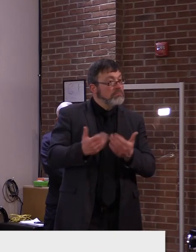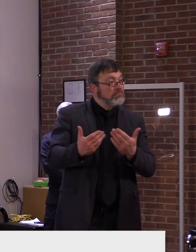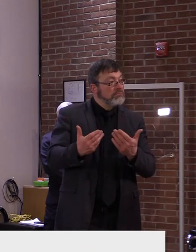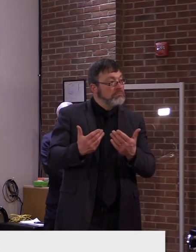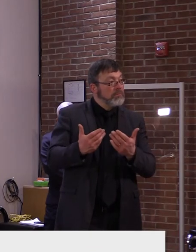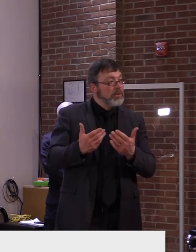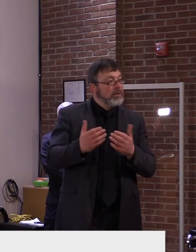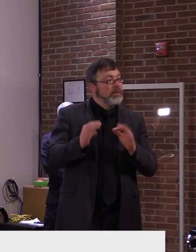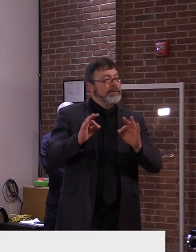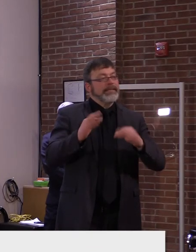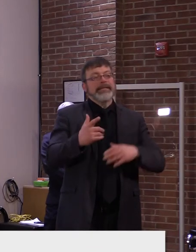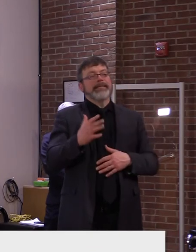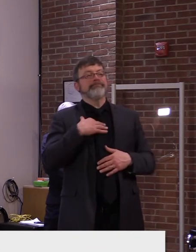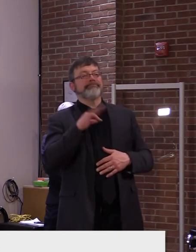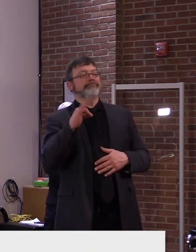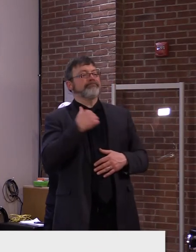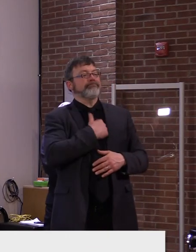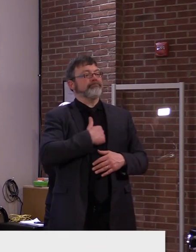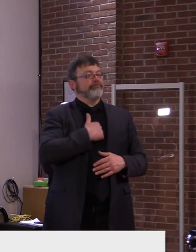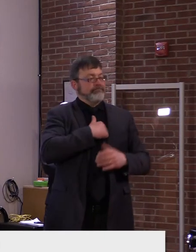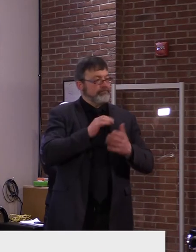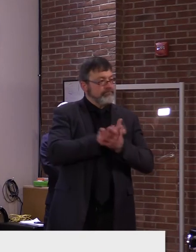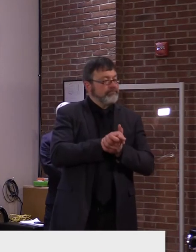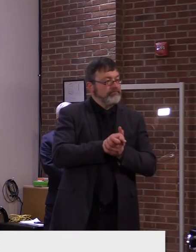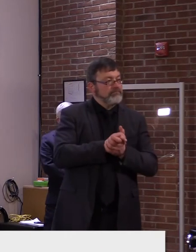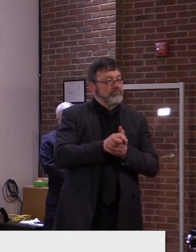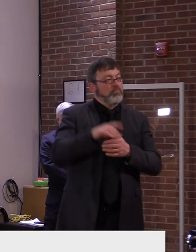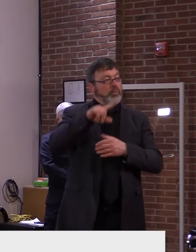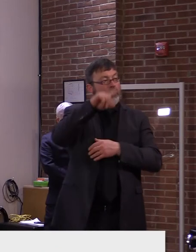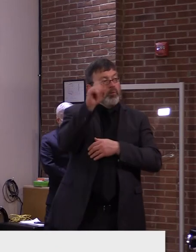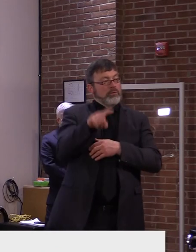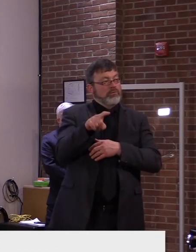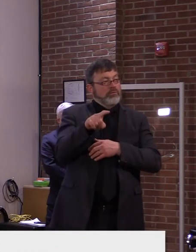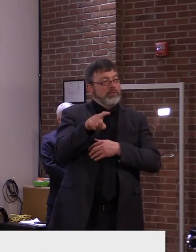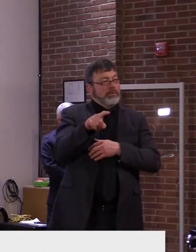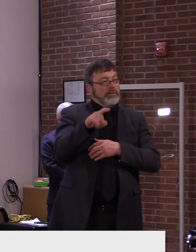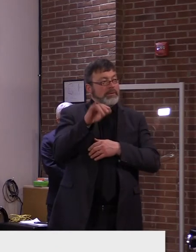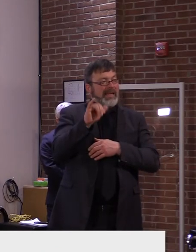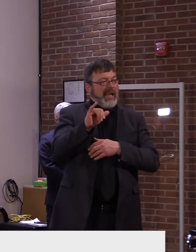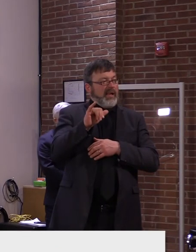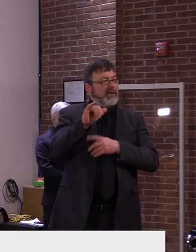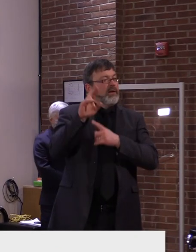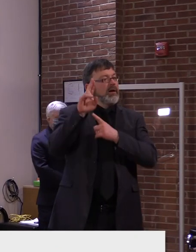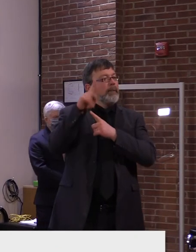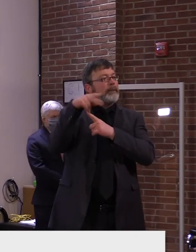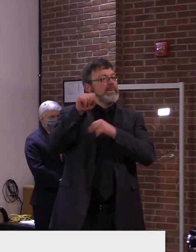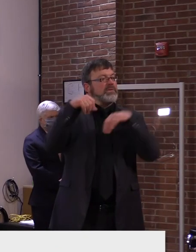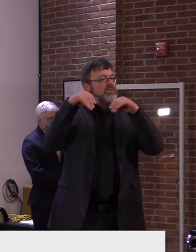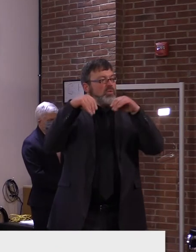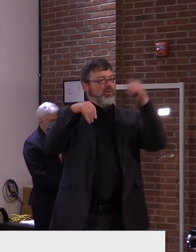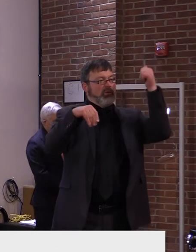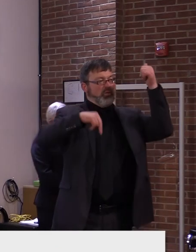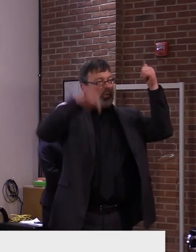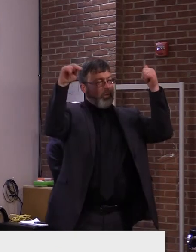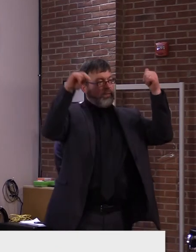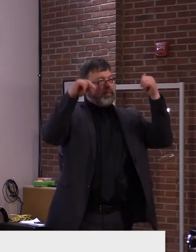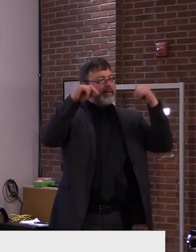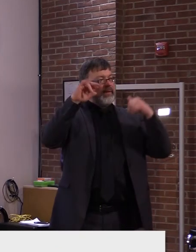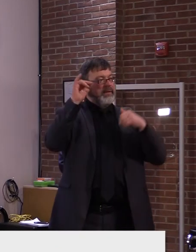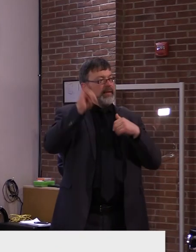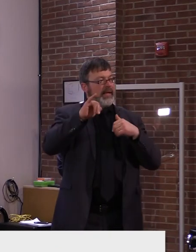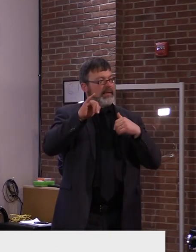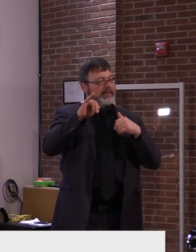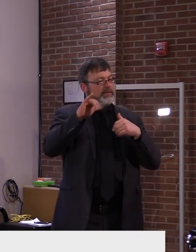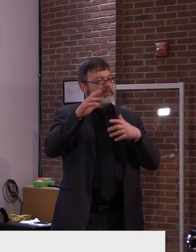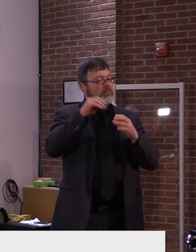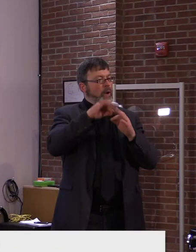I'm sorry. The, my question goes back to the UPS store in Hardwick and really more about enforcement following up with a lot of readers